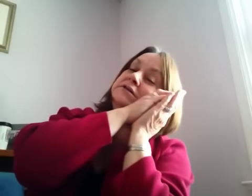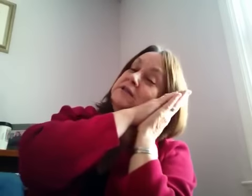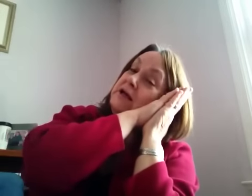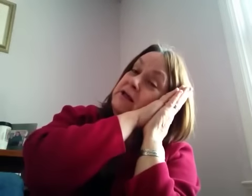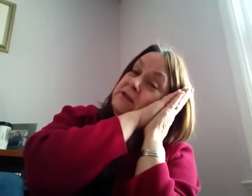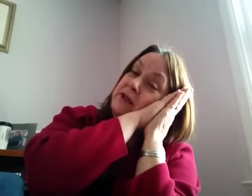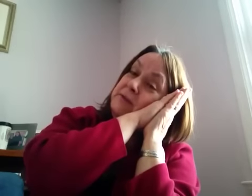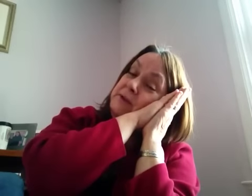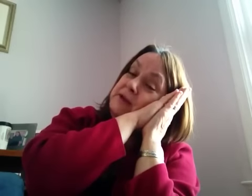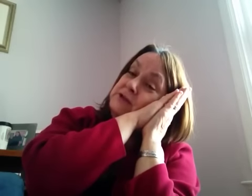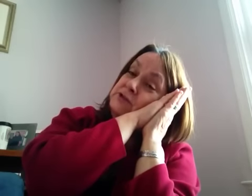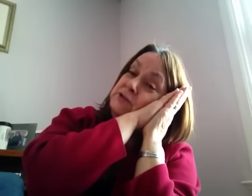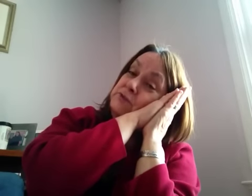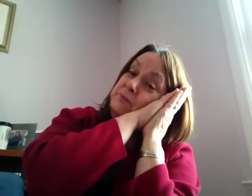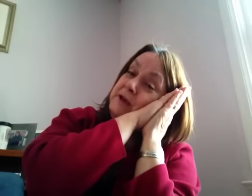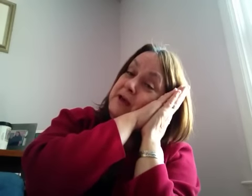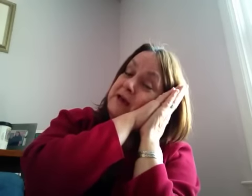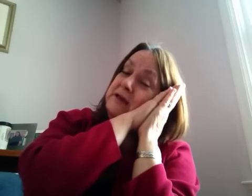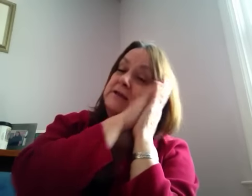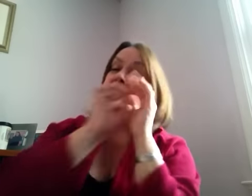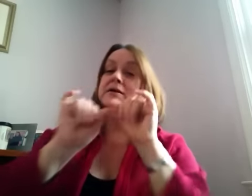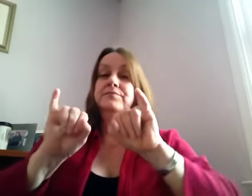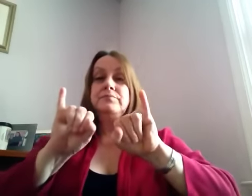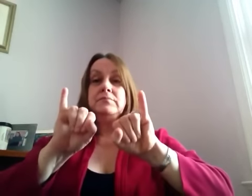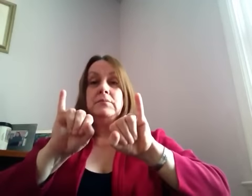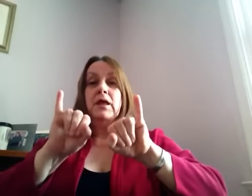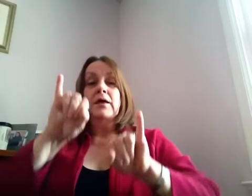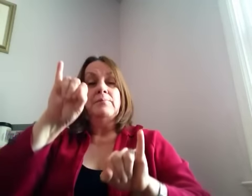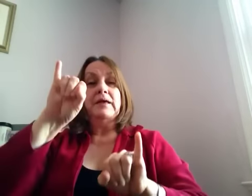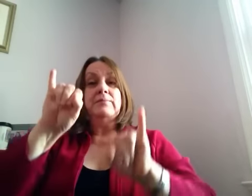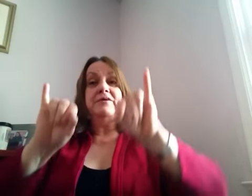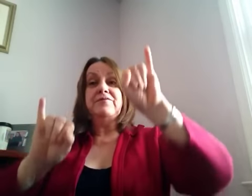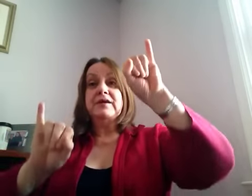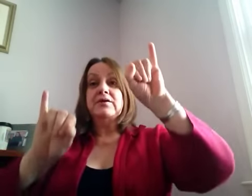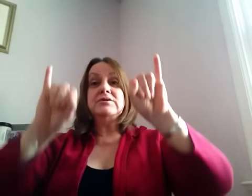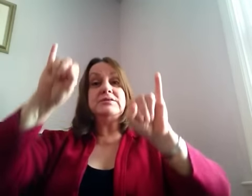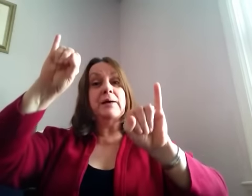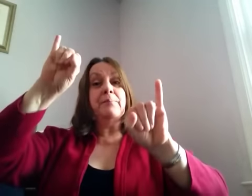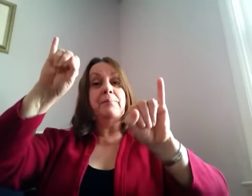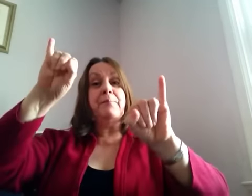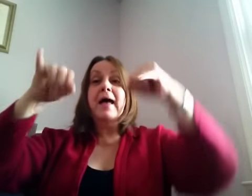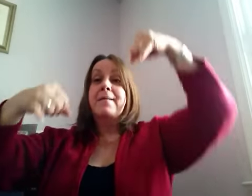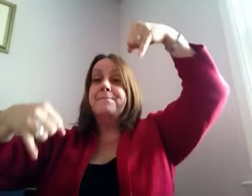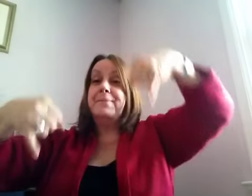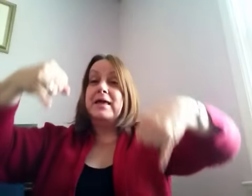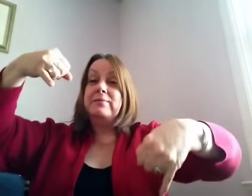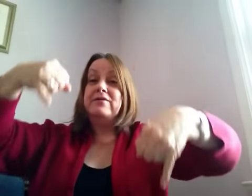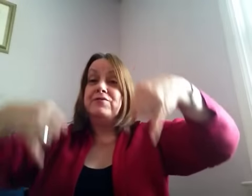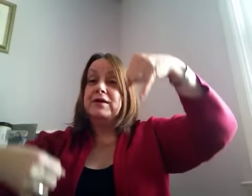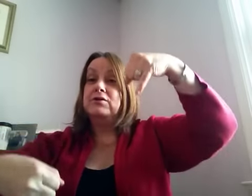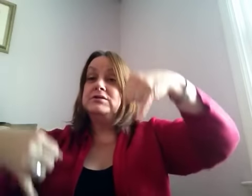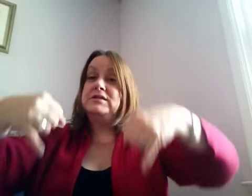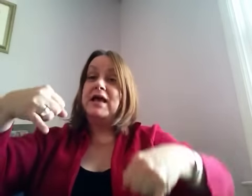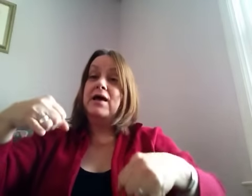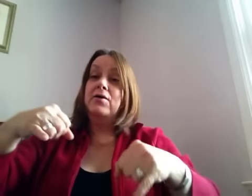Tuck them into bed. Baby fingers up and baby fingers down.